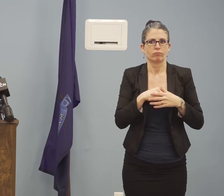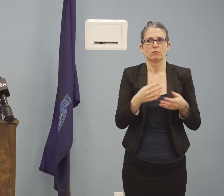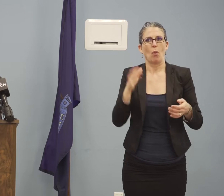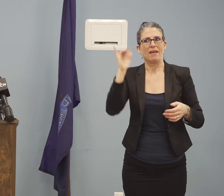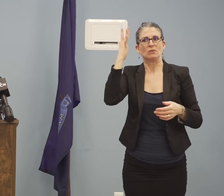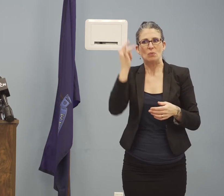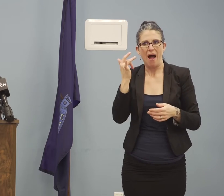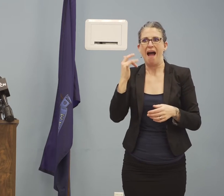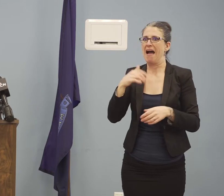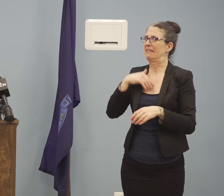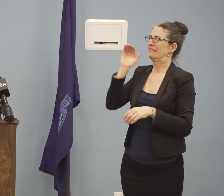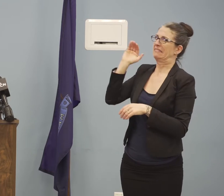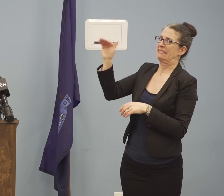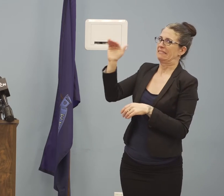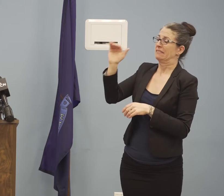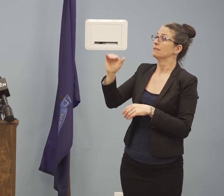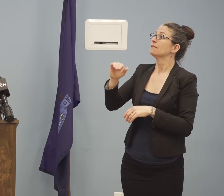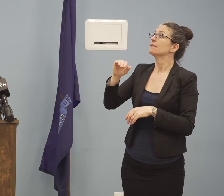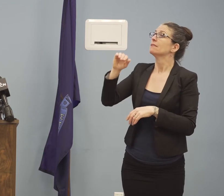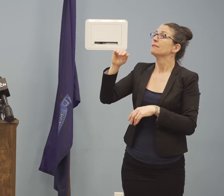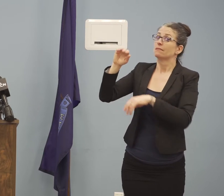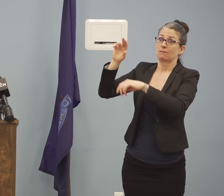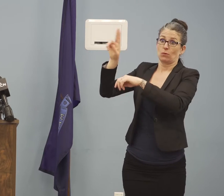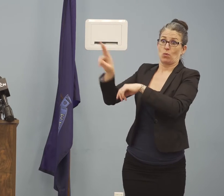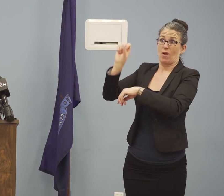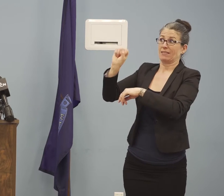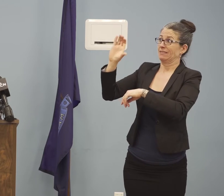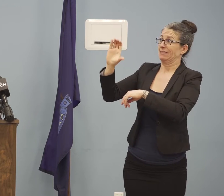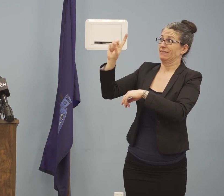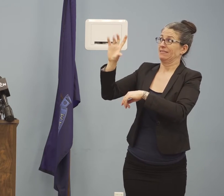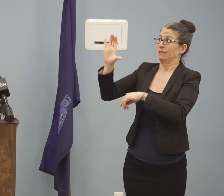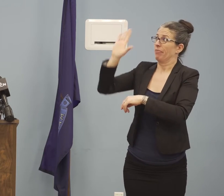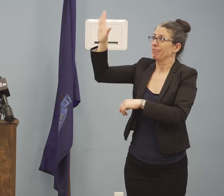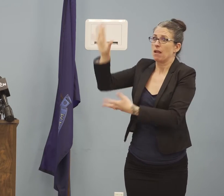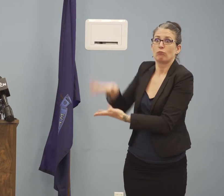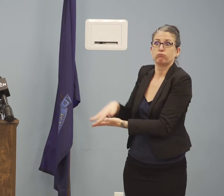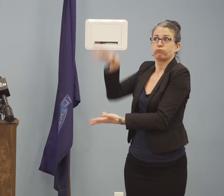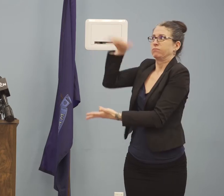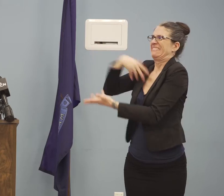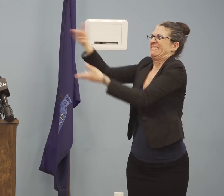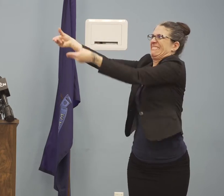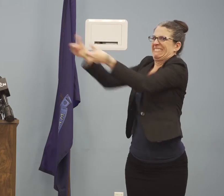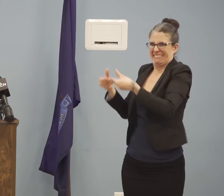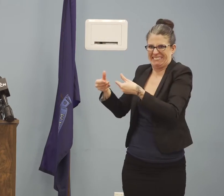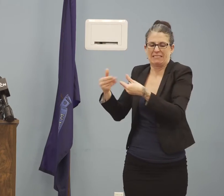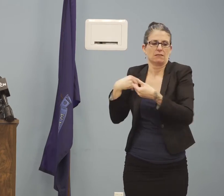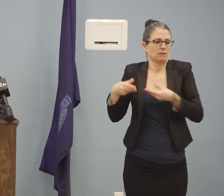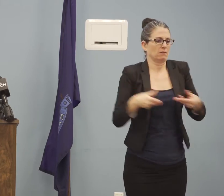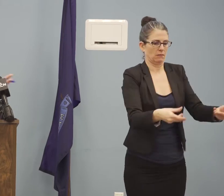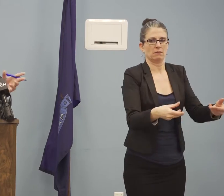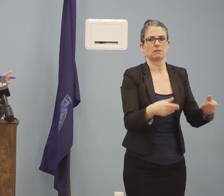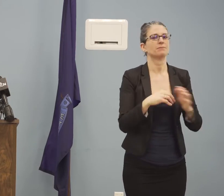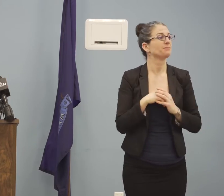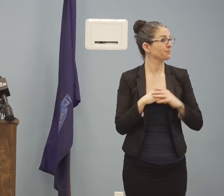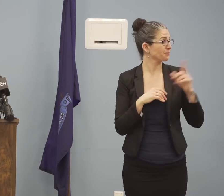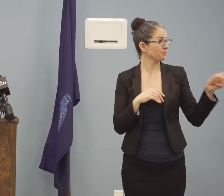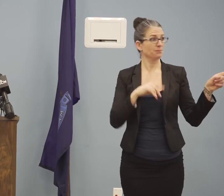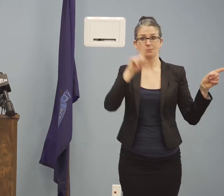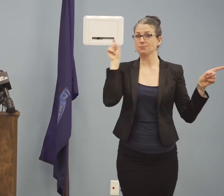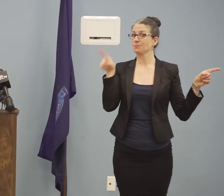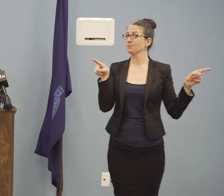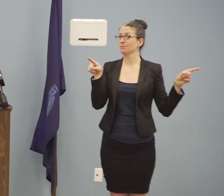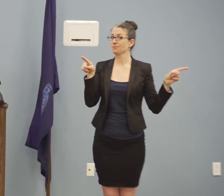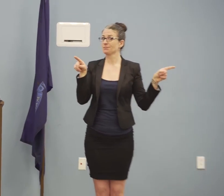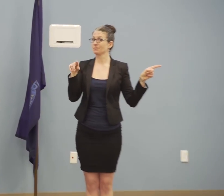Stockpile and the U.S. CDC, but it is something that we are concerned about. She had a question over here. Yep. Yeah,